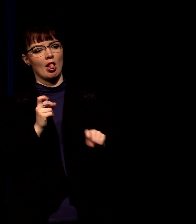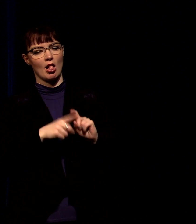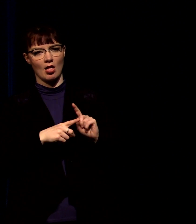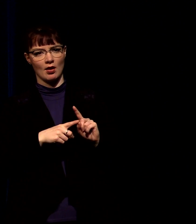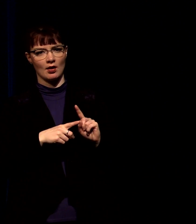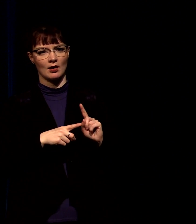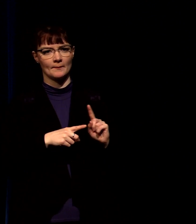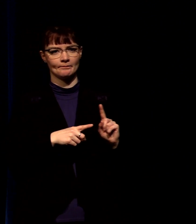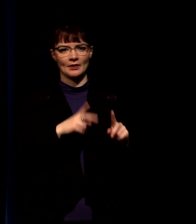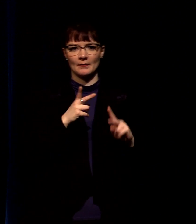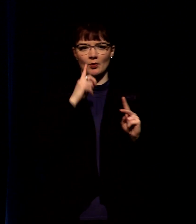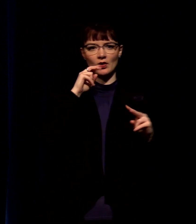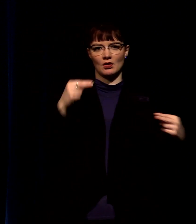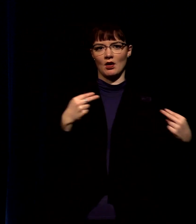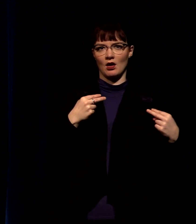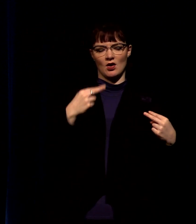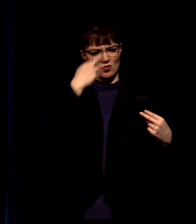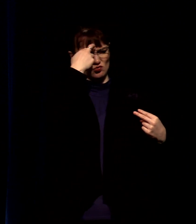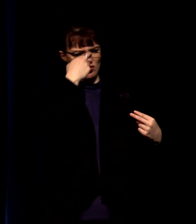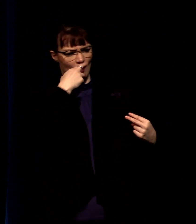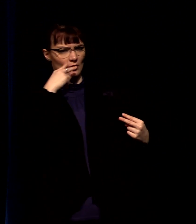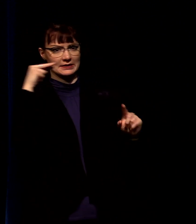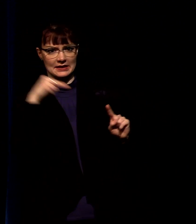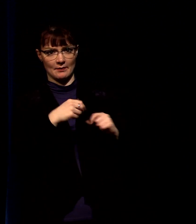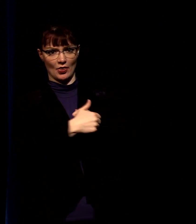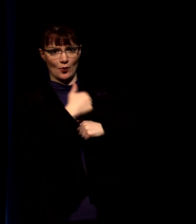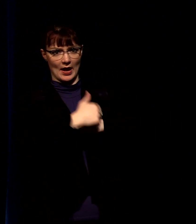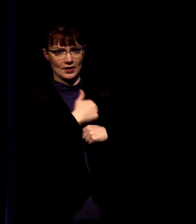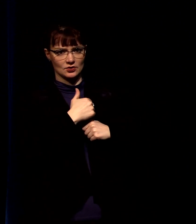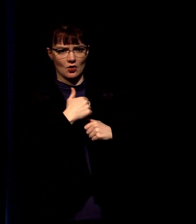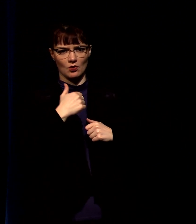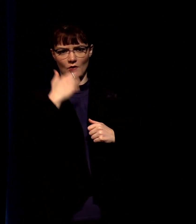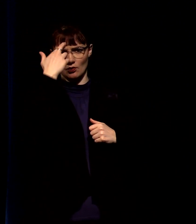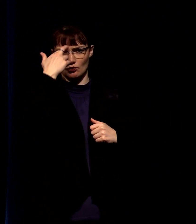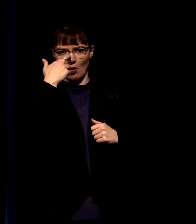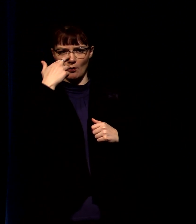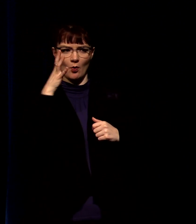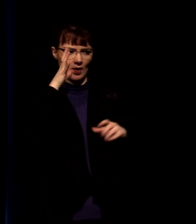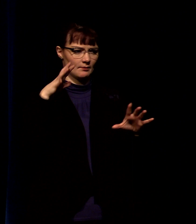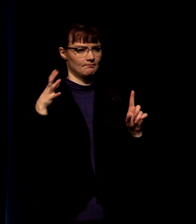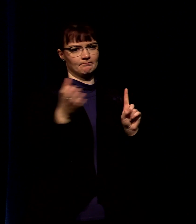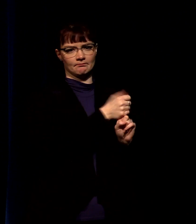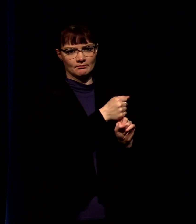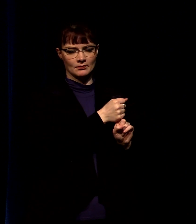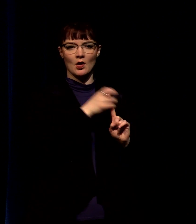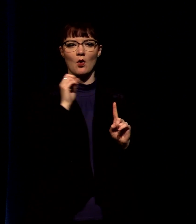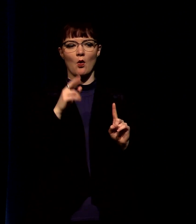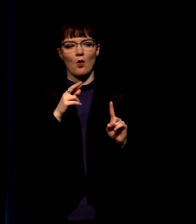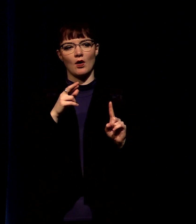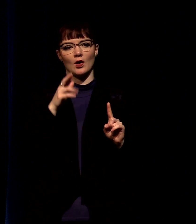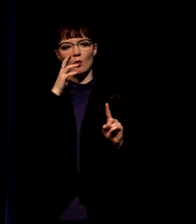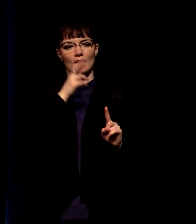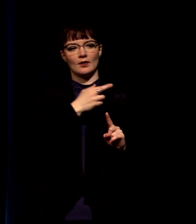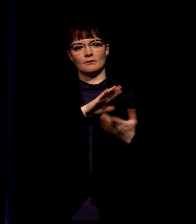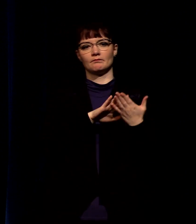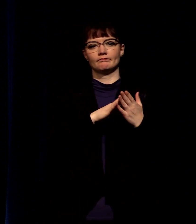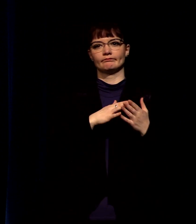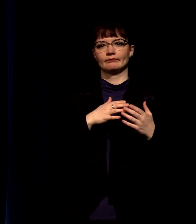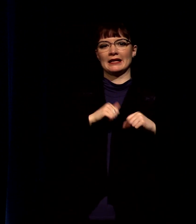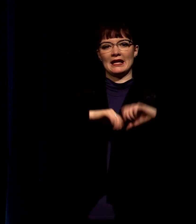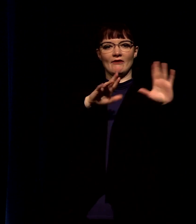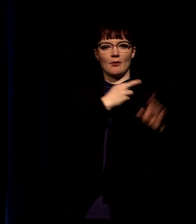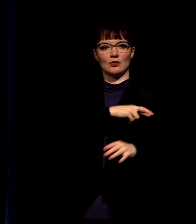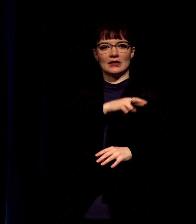publicly be seen as a threat to rome so the herodians will arrest him or he will sell out rome and side with the